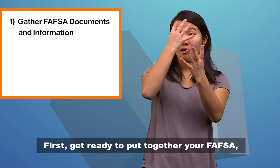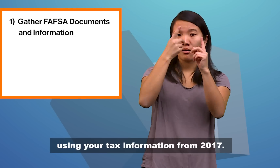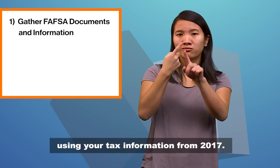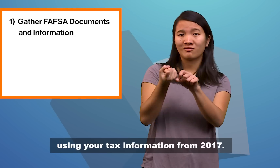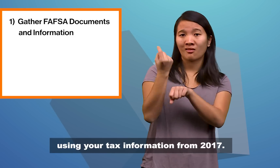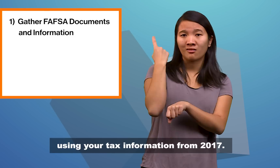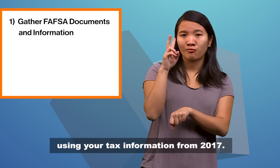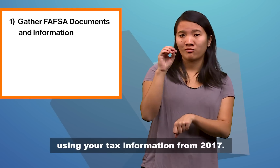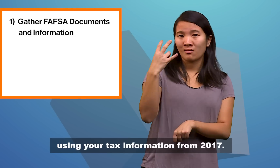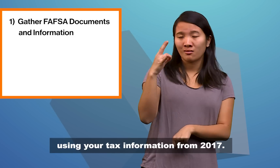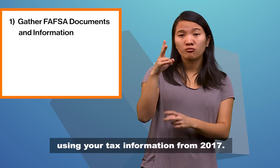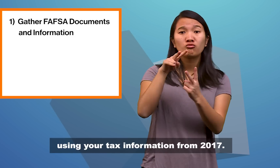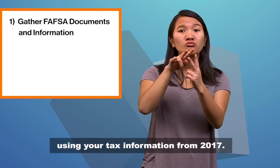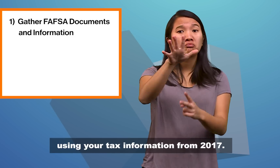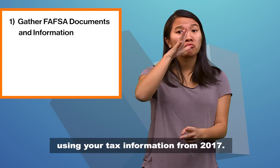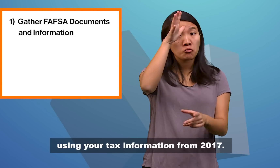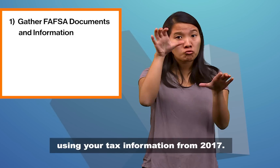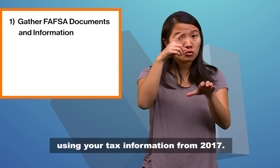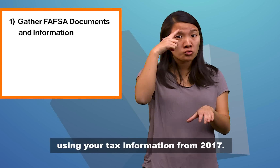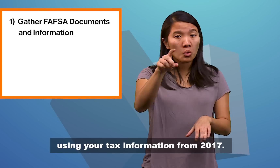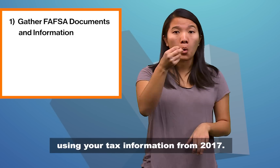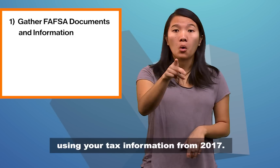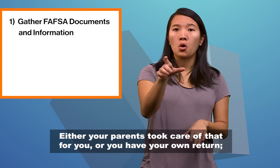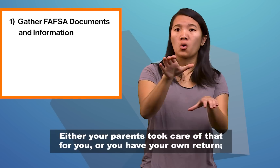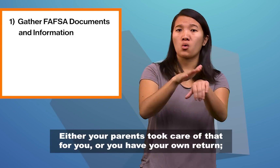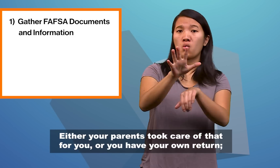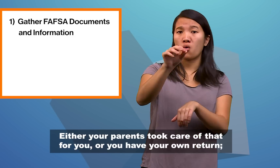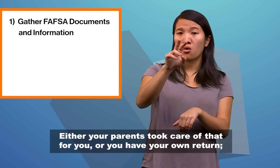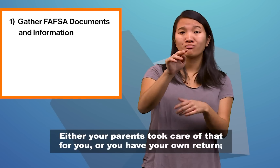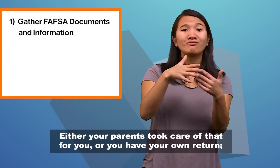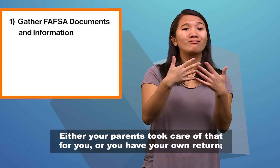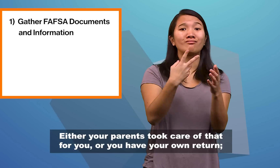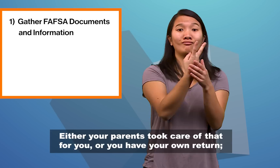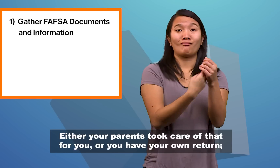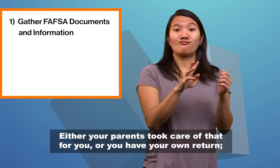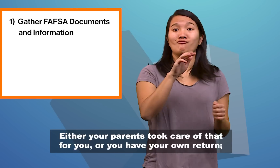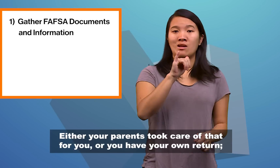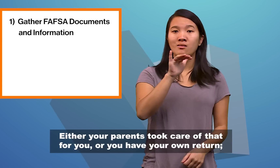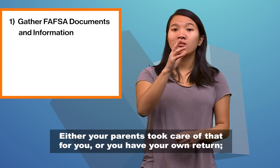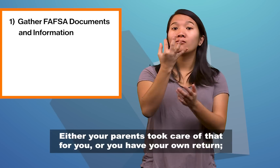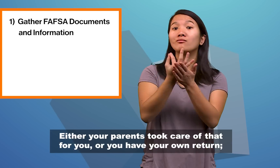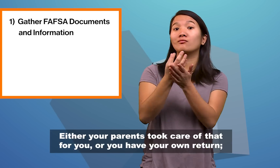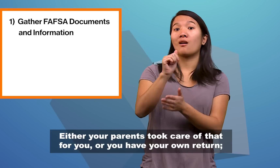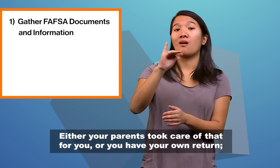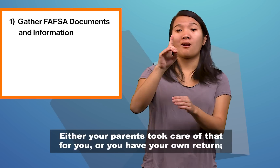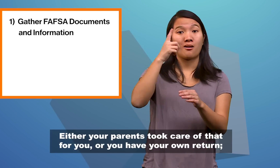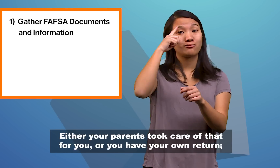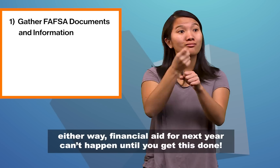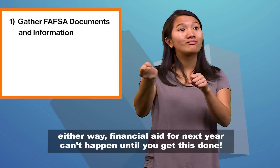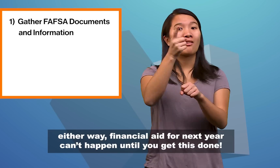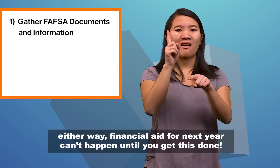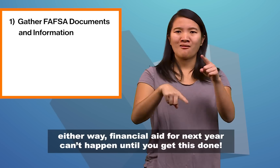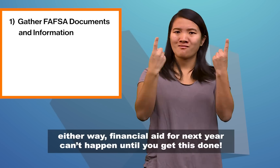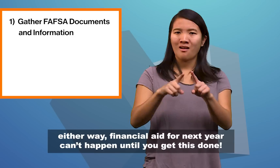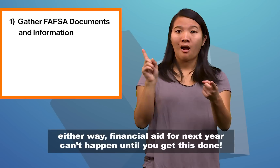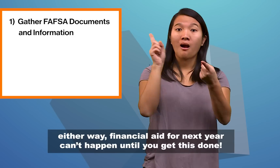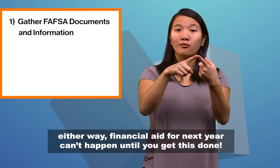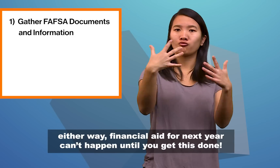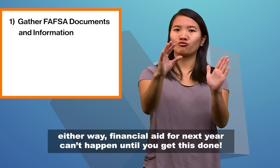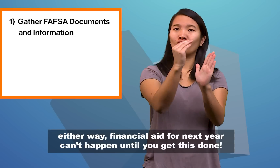using your tax information from 2017. Either your parents took care of that for you, or you have your own return. Either way, financial aid for next